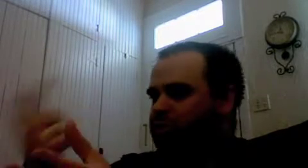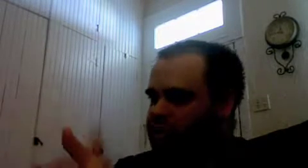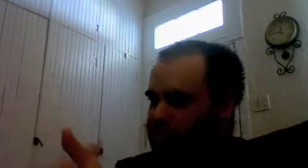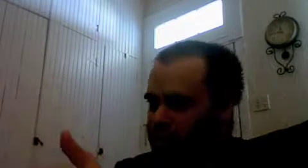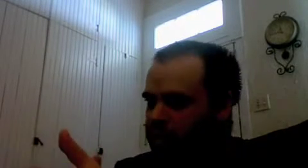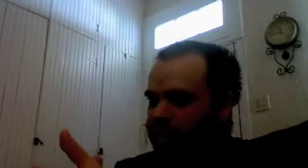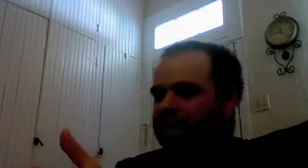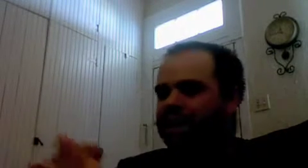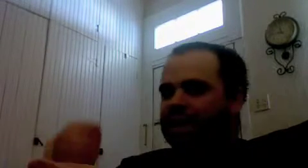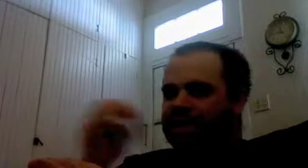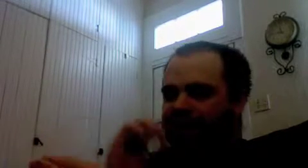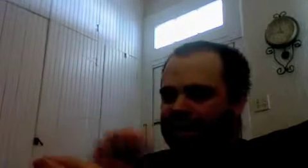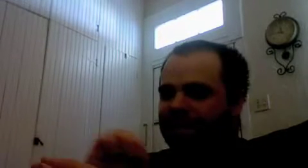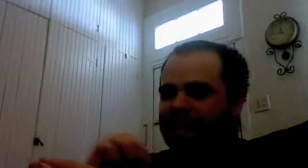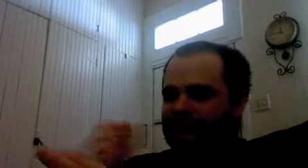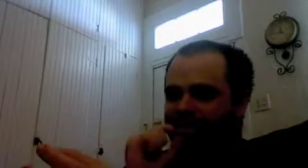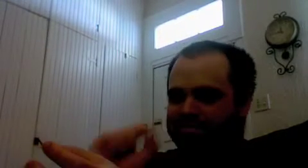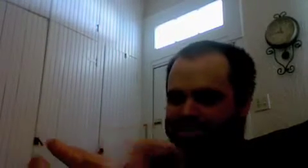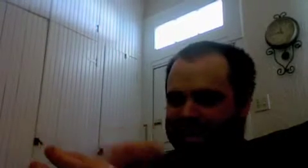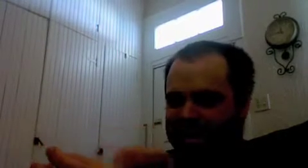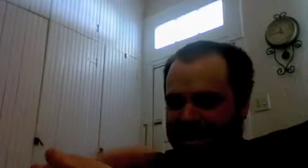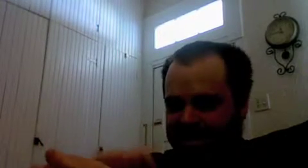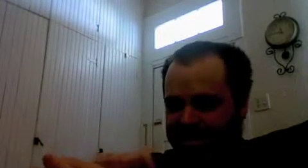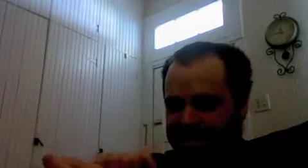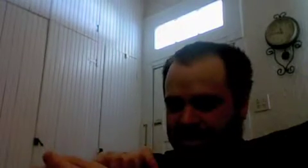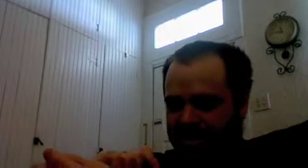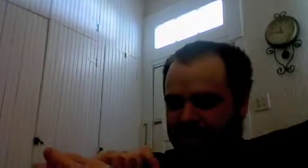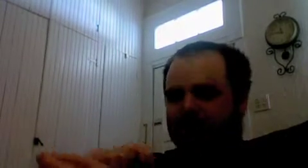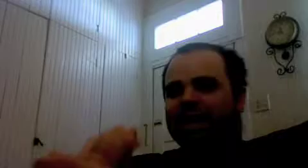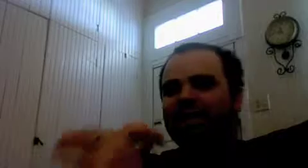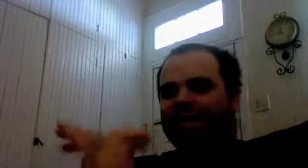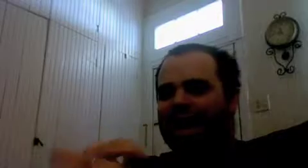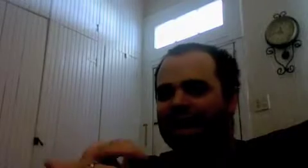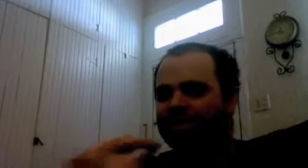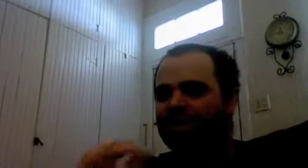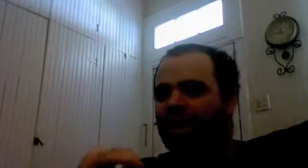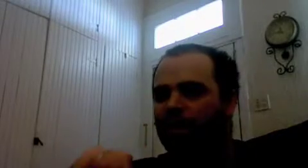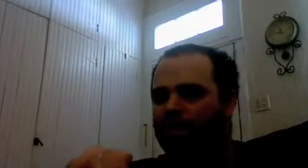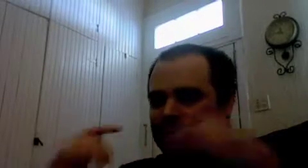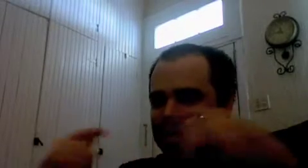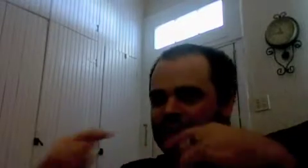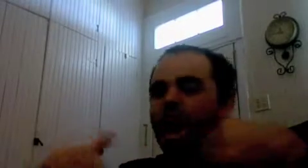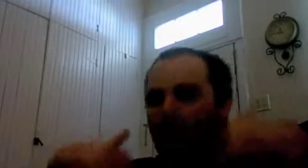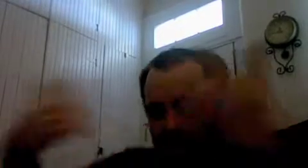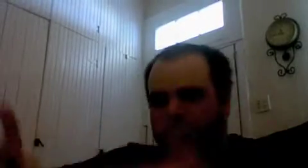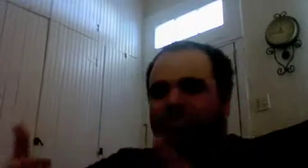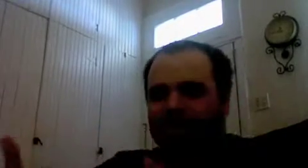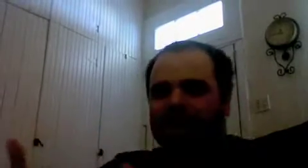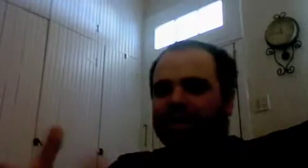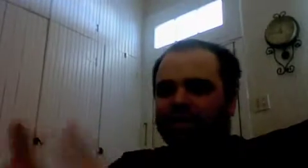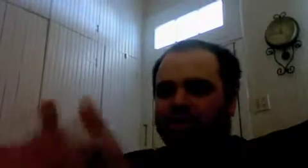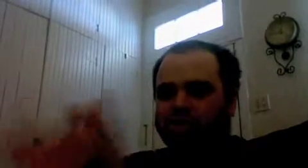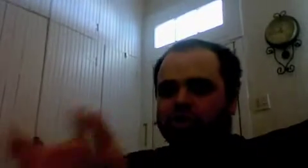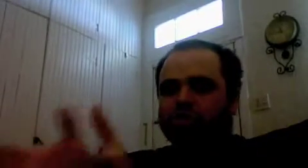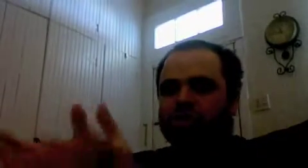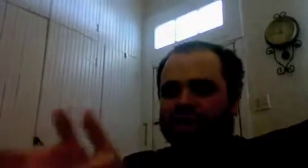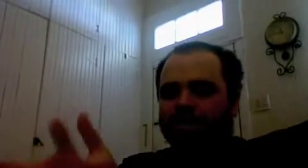-restoring in the act of mediation right in the act of the cobbler then understanding the shoe that he